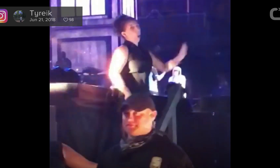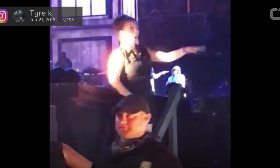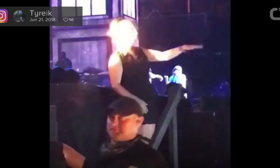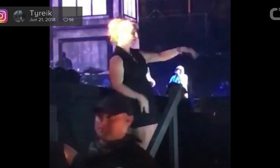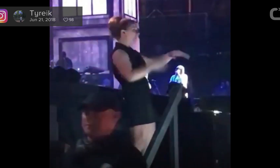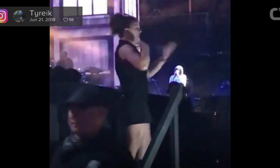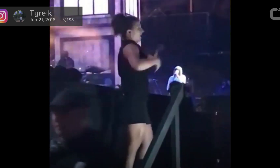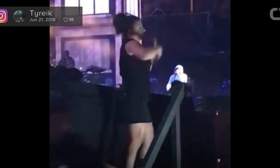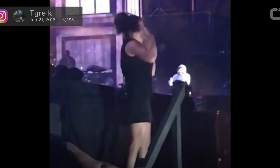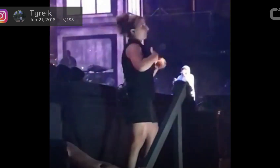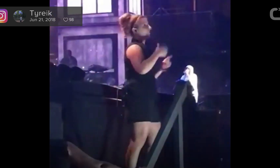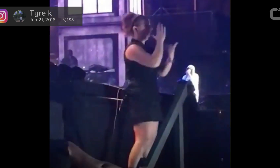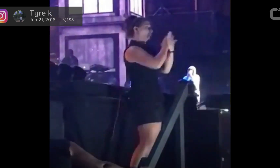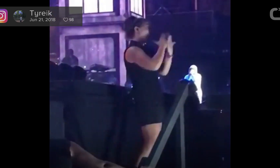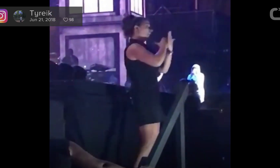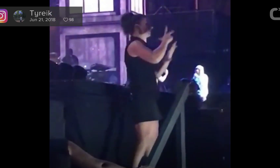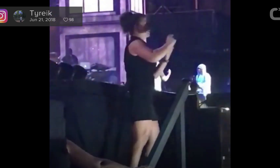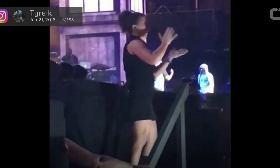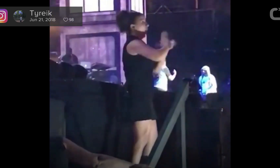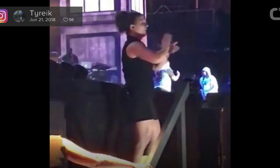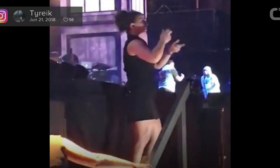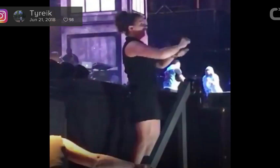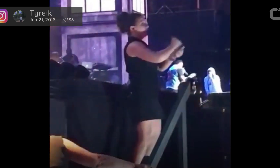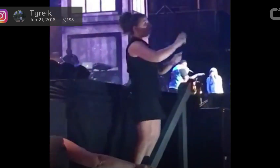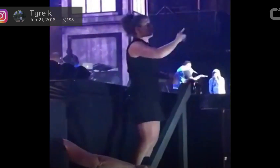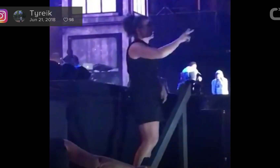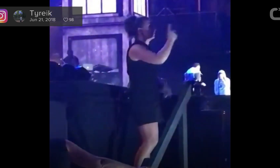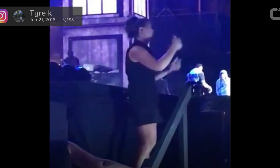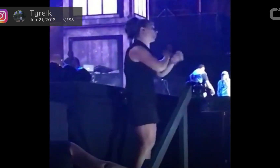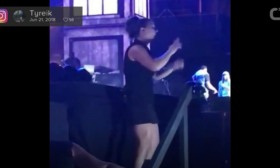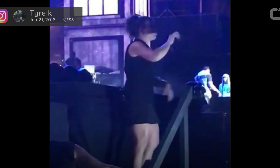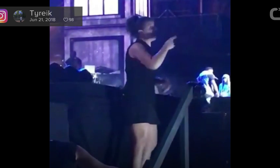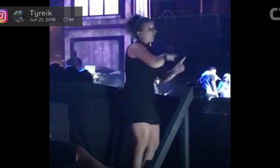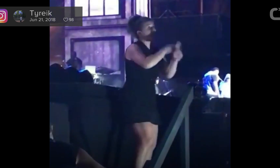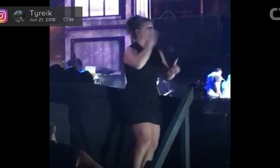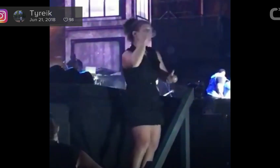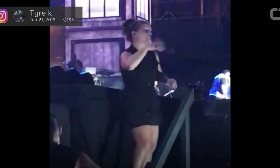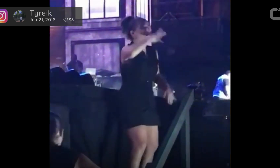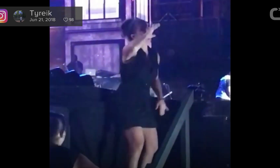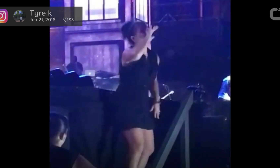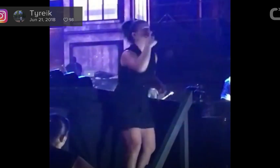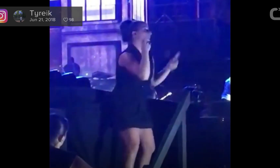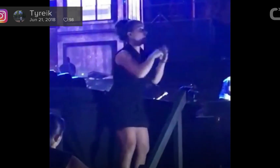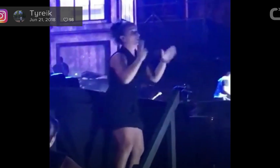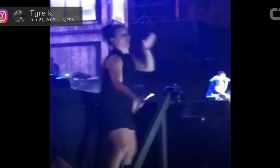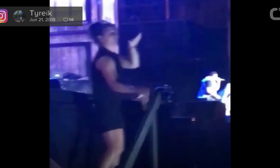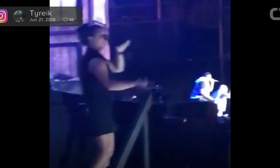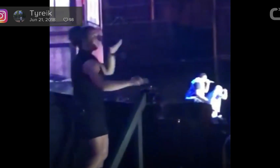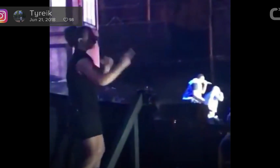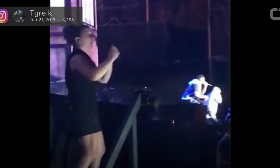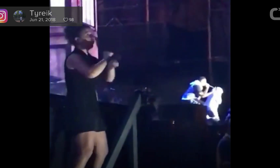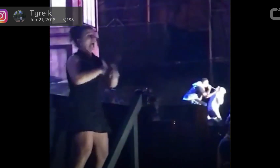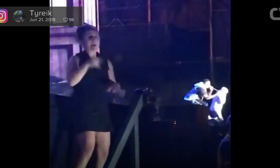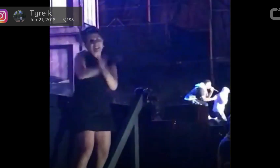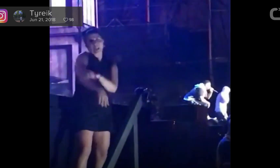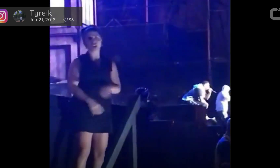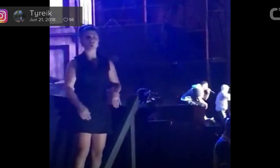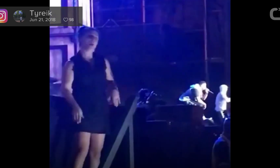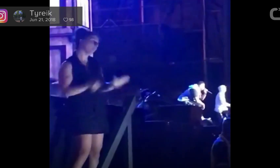hyperspeed at an Eminem concert. Not only was she signing, she was jamming out just like the rest of the crowd, and the